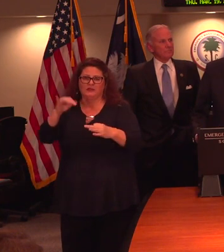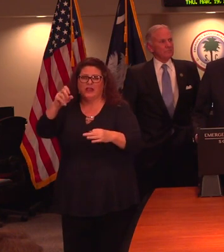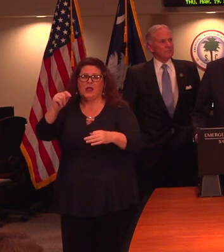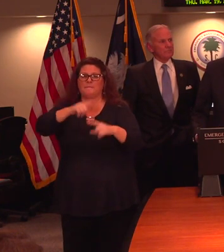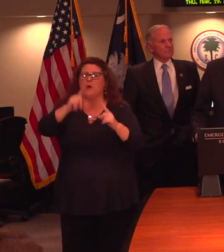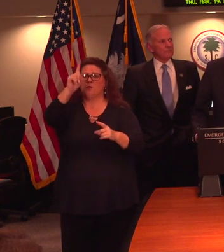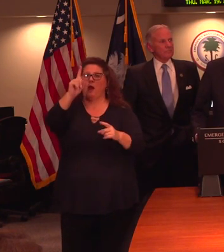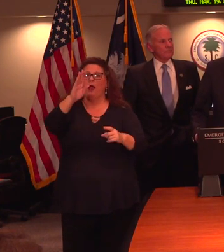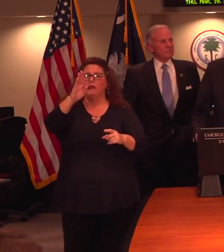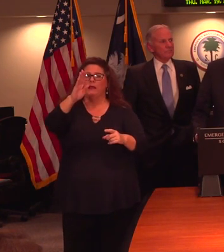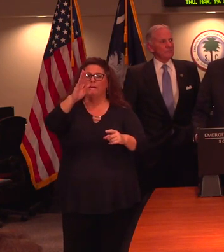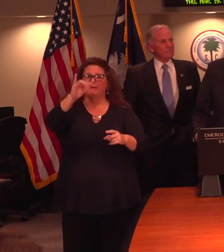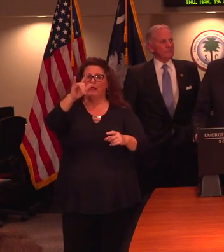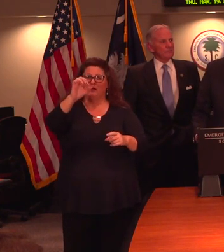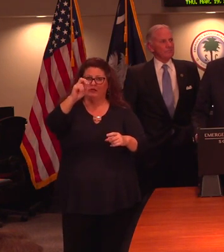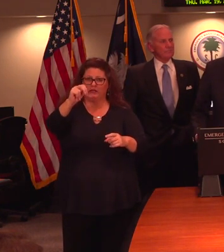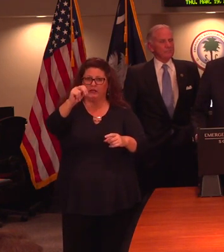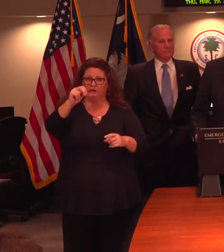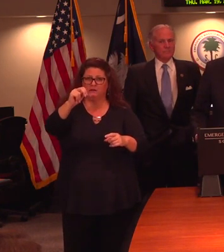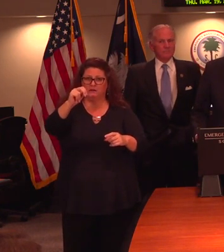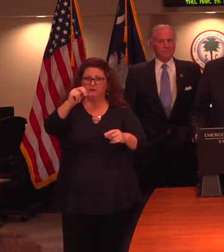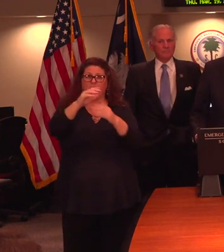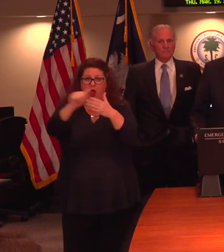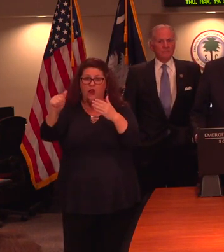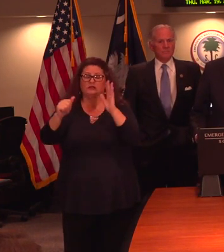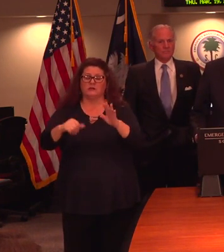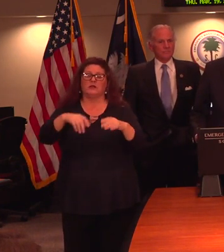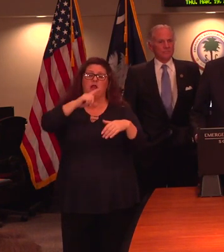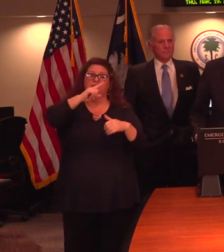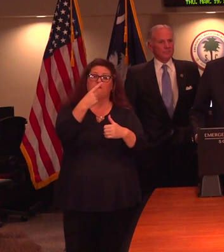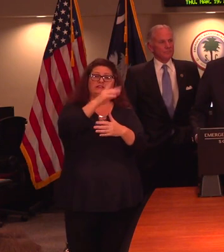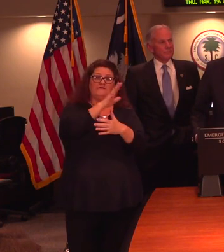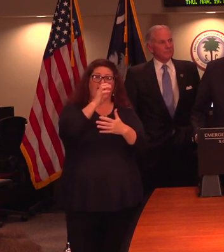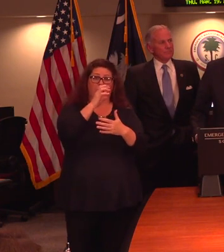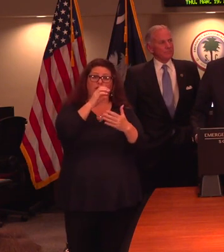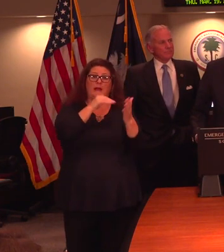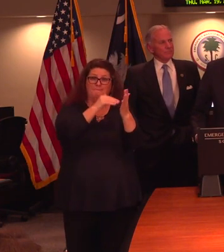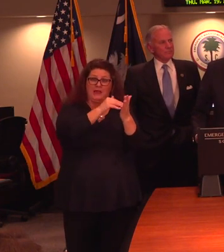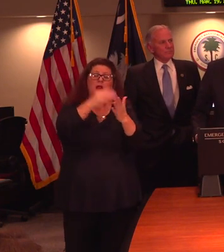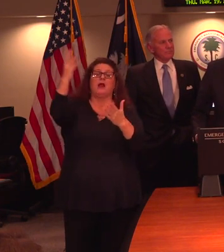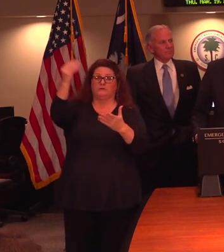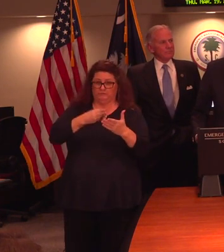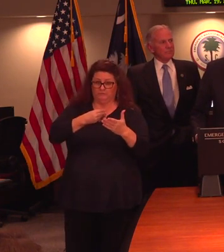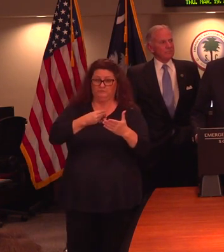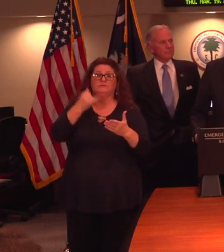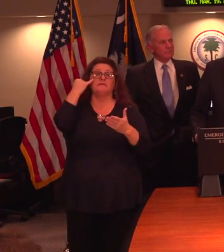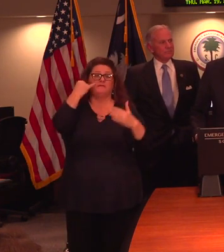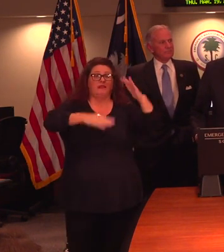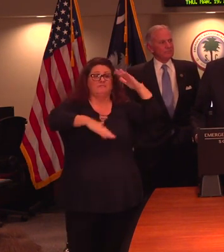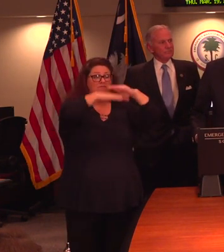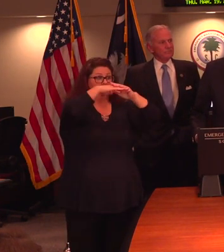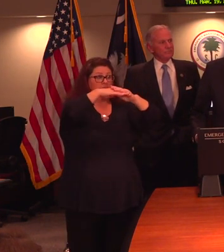billion, well, of the first $500 million. The second $500 million, if we hit the unemployment rate, then we will get